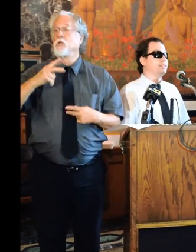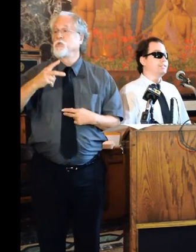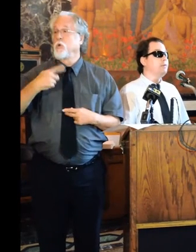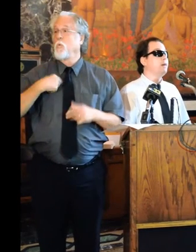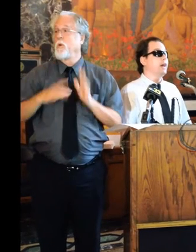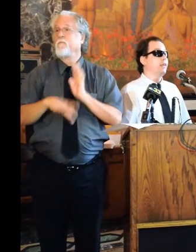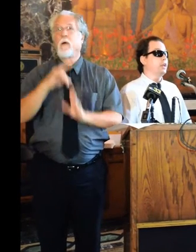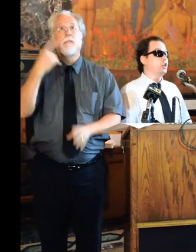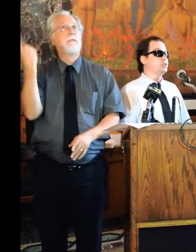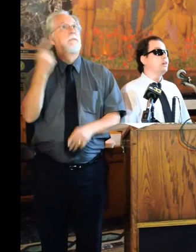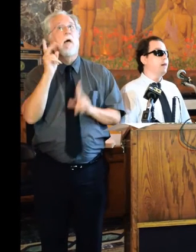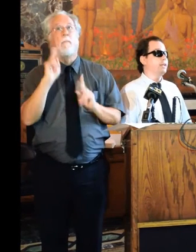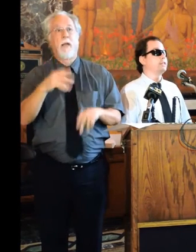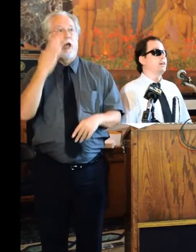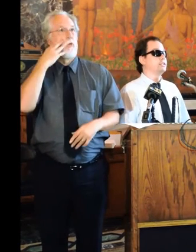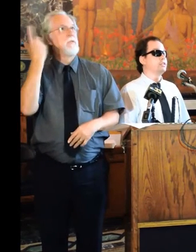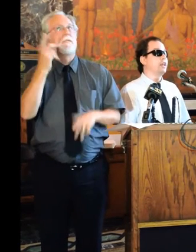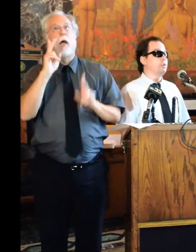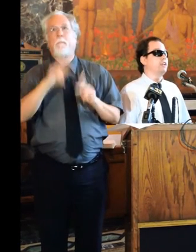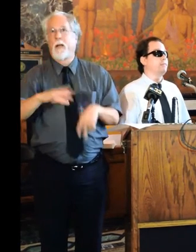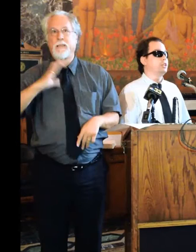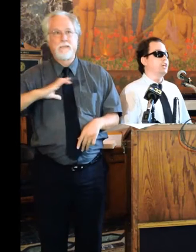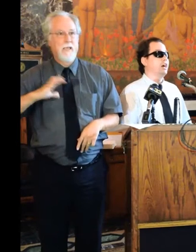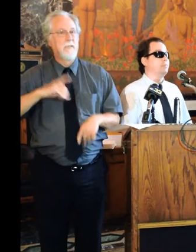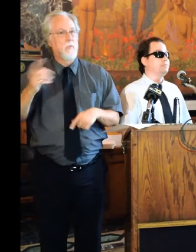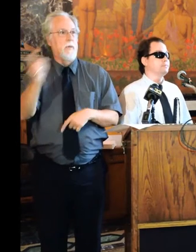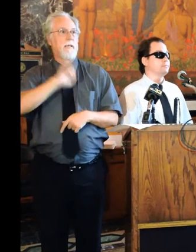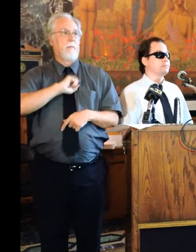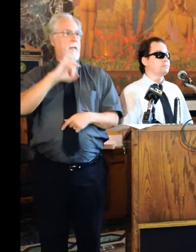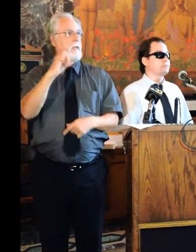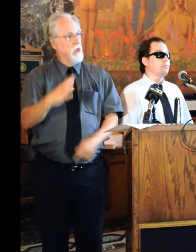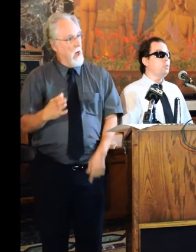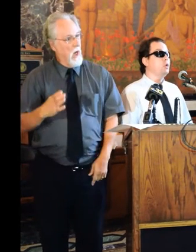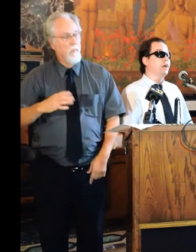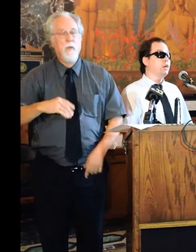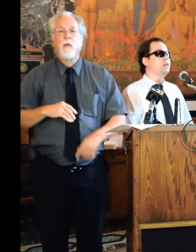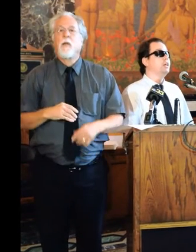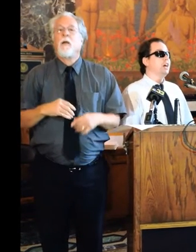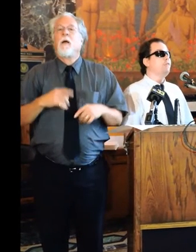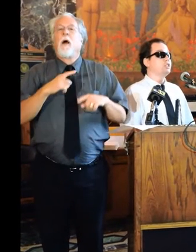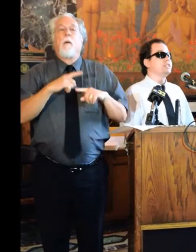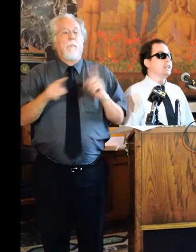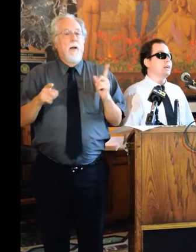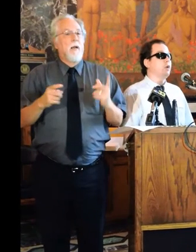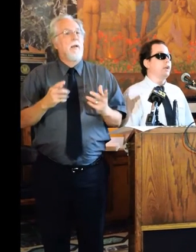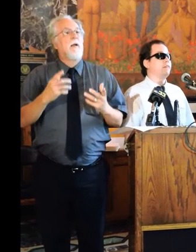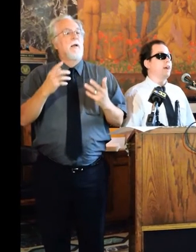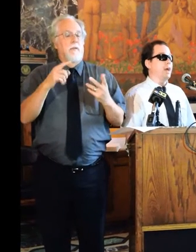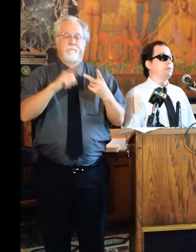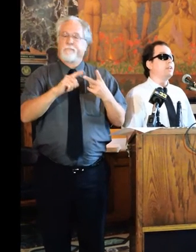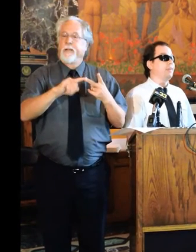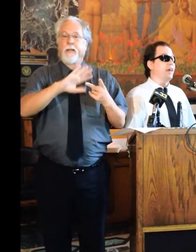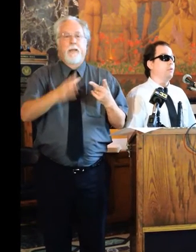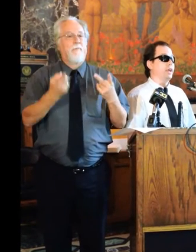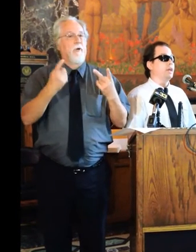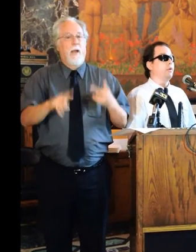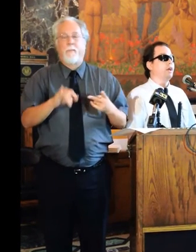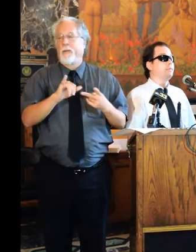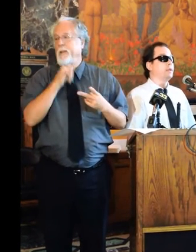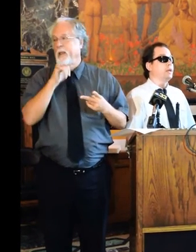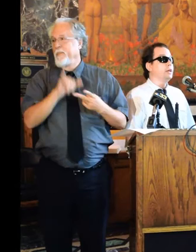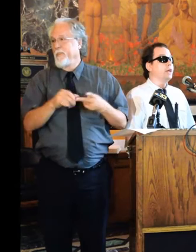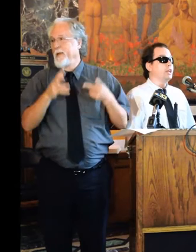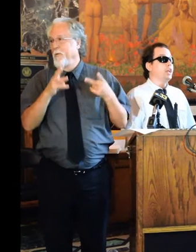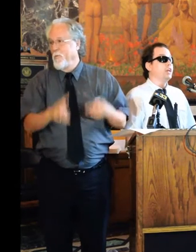that I would find somebody that knew somebody's cousin that would give me a job. Well, unfortunately, the second part never happened. Not that way,